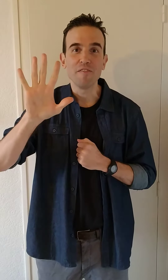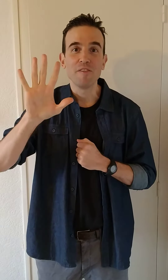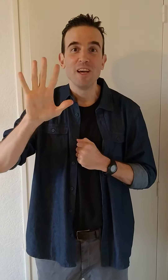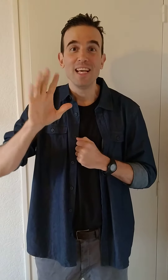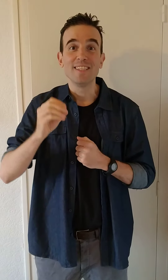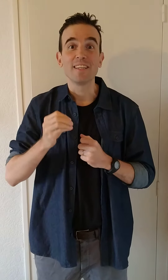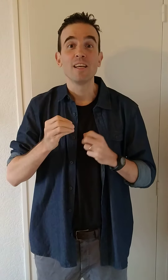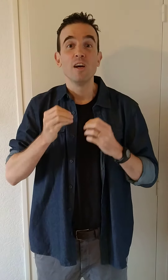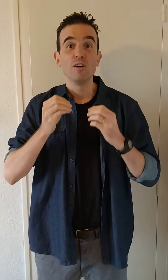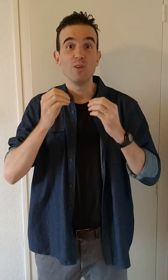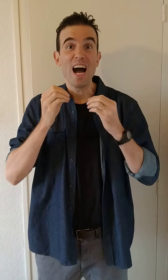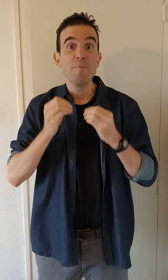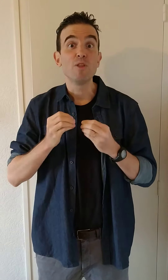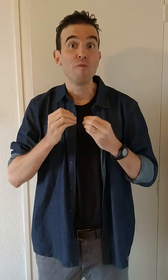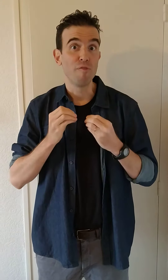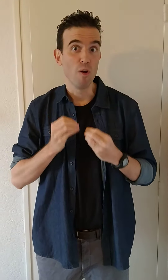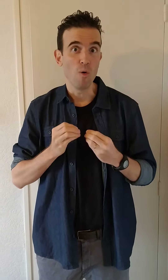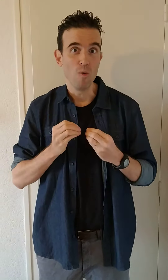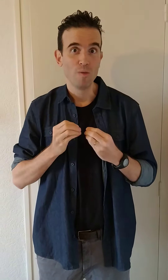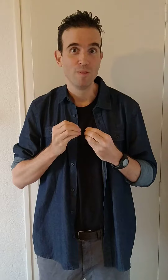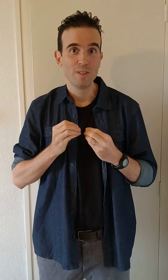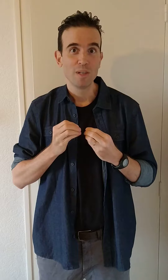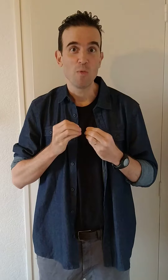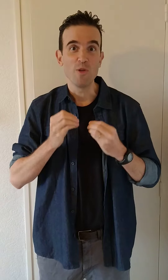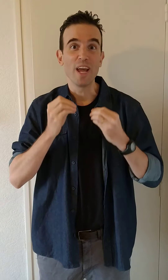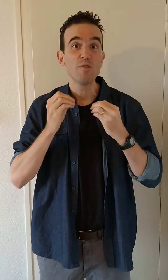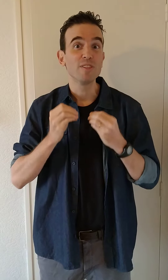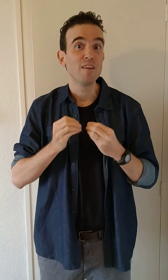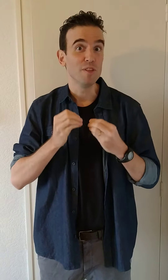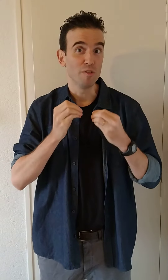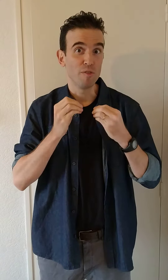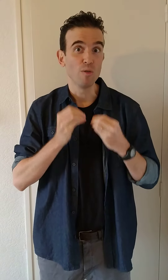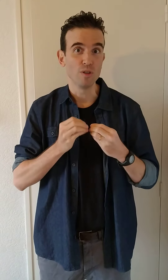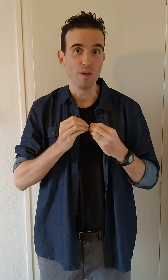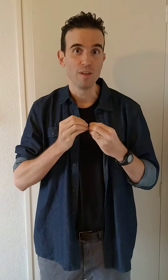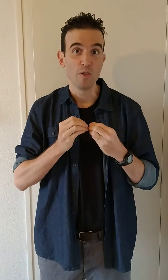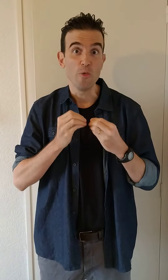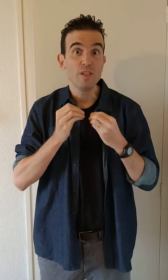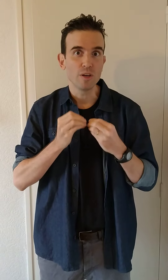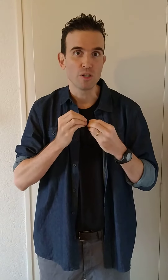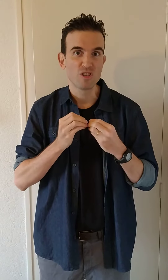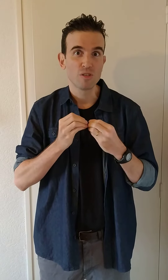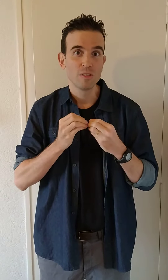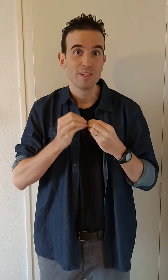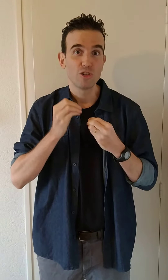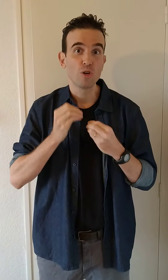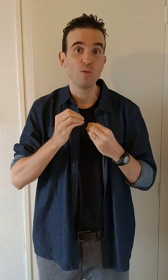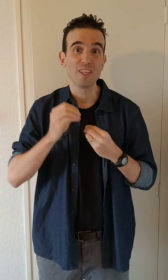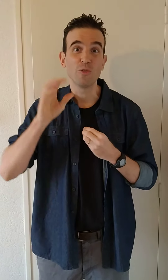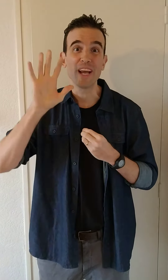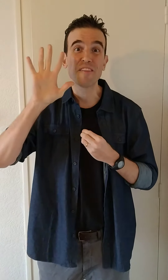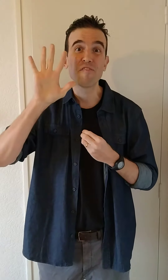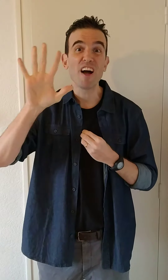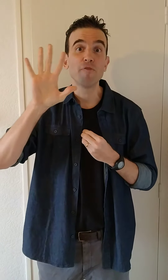is that the habit of flow. When you get yourself in the flow zone, research shows that you get 5